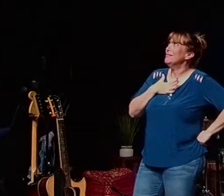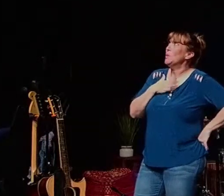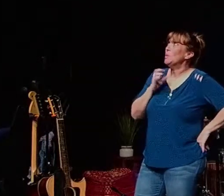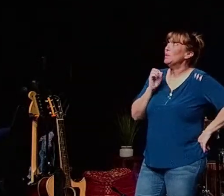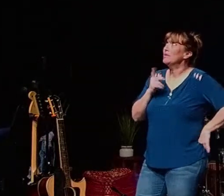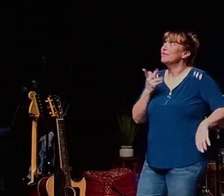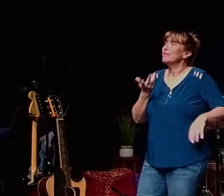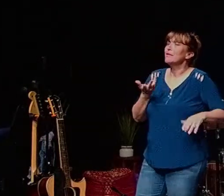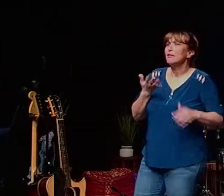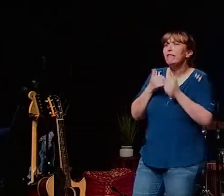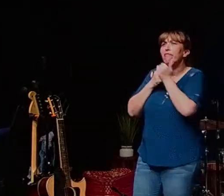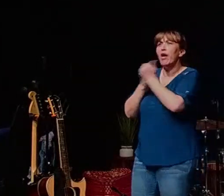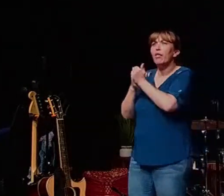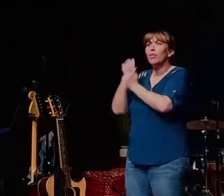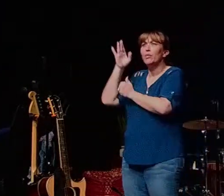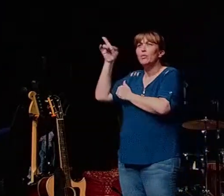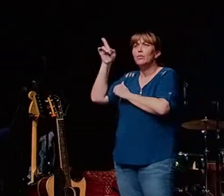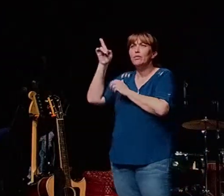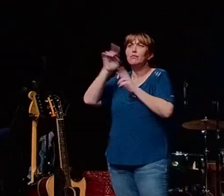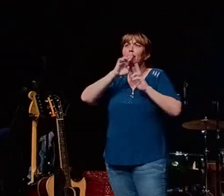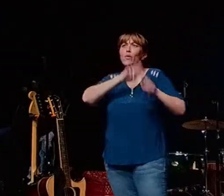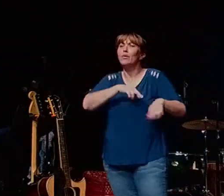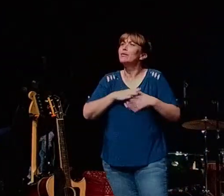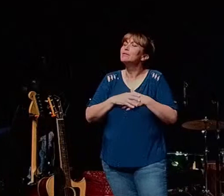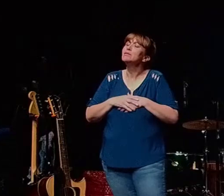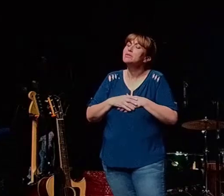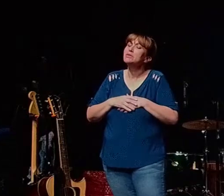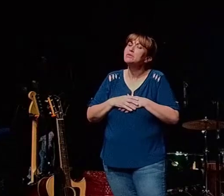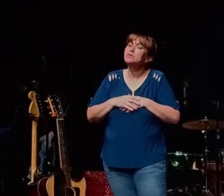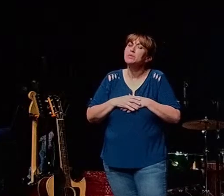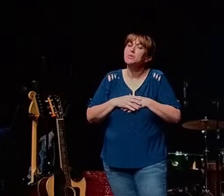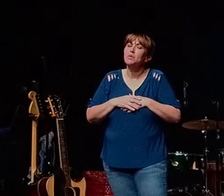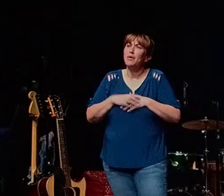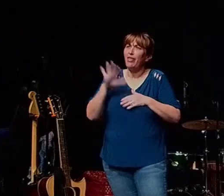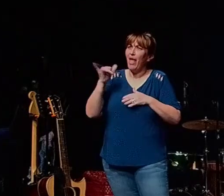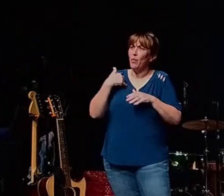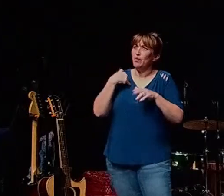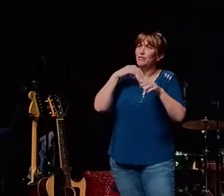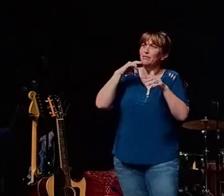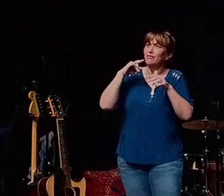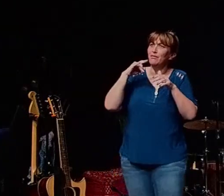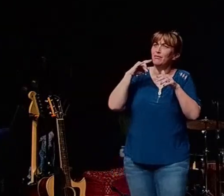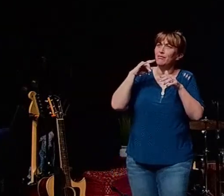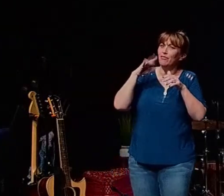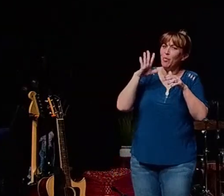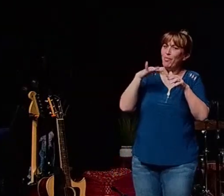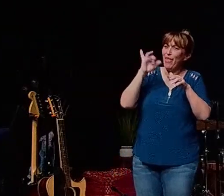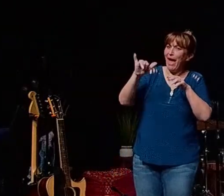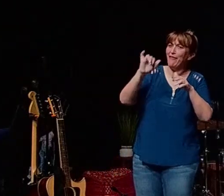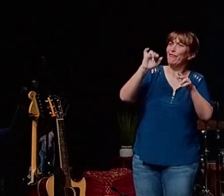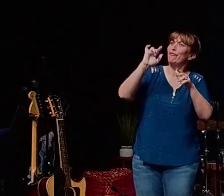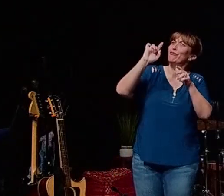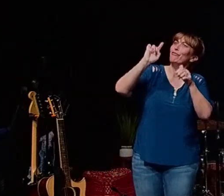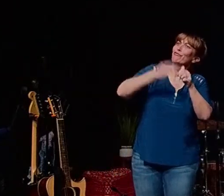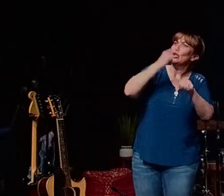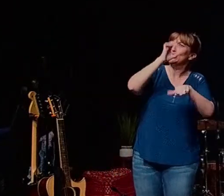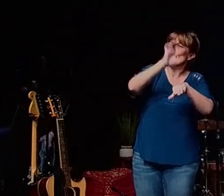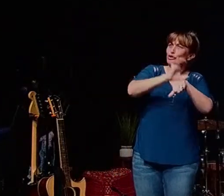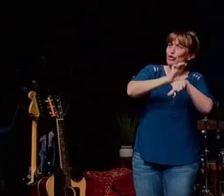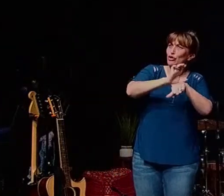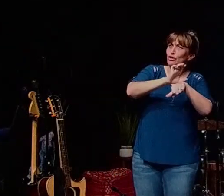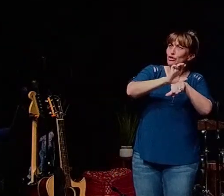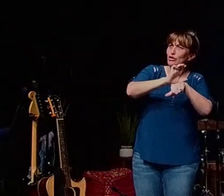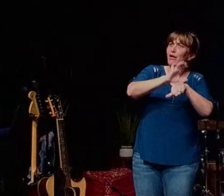what we understand from the story from as being the account of the first church this eunuch was the first